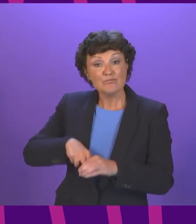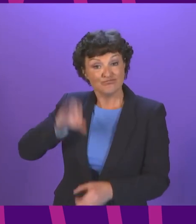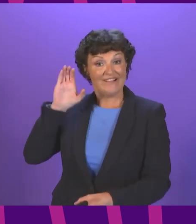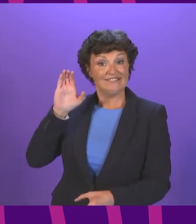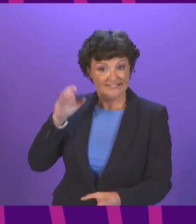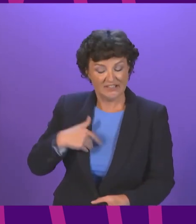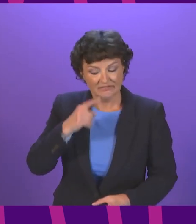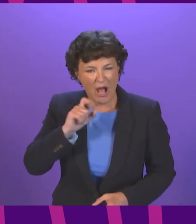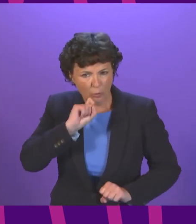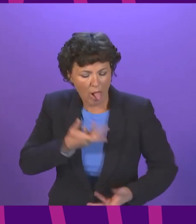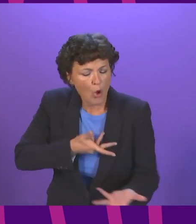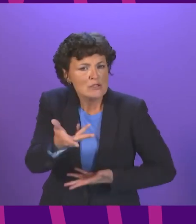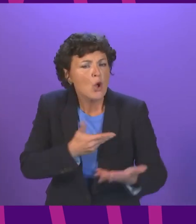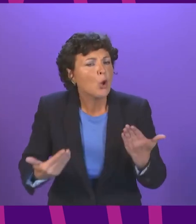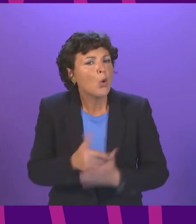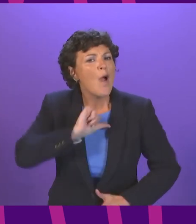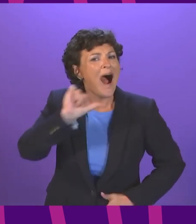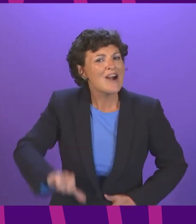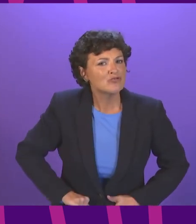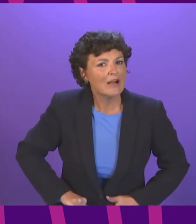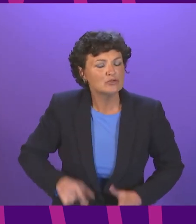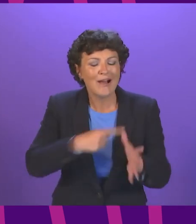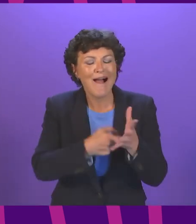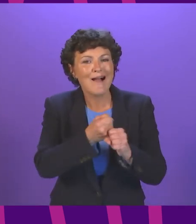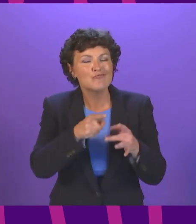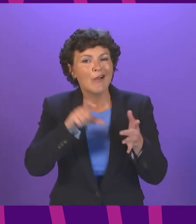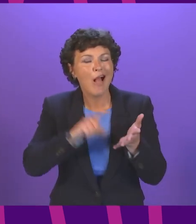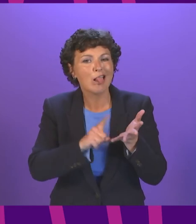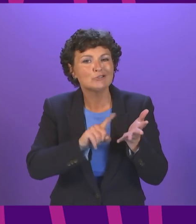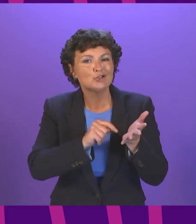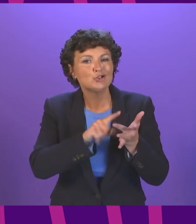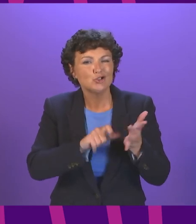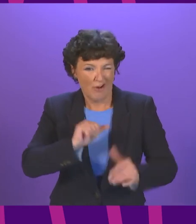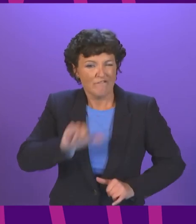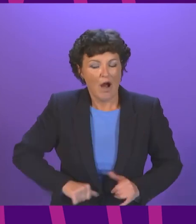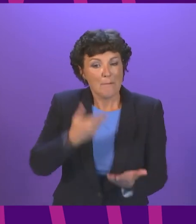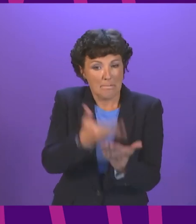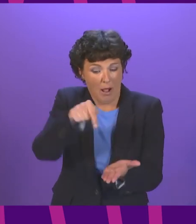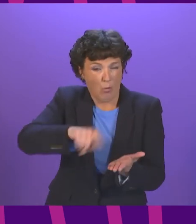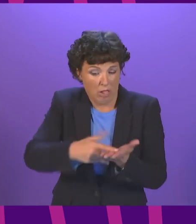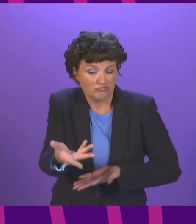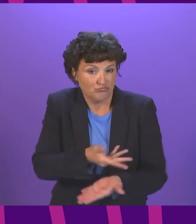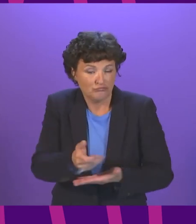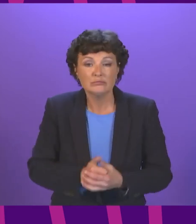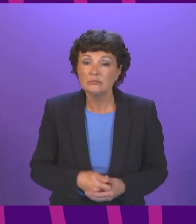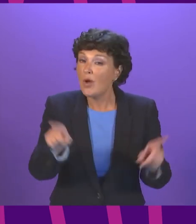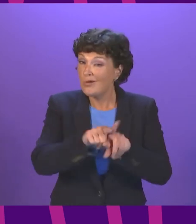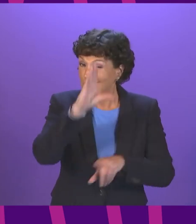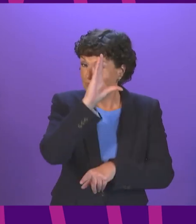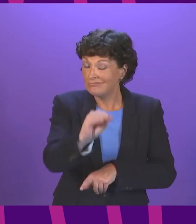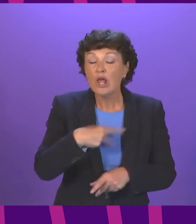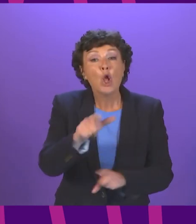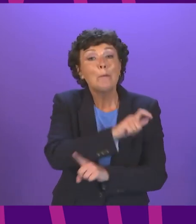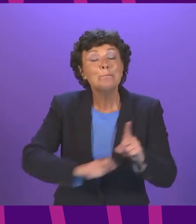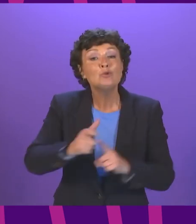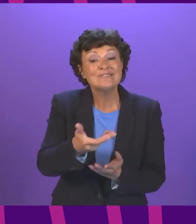consult on an agriculture bill to be introduced later in the Parliament I can also announce that we will double the Community Land Fund